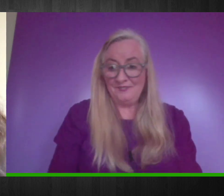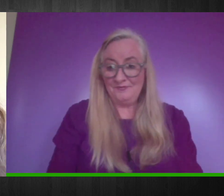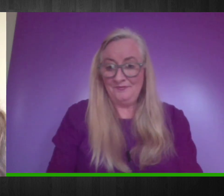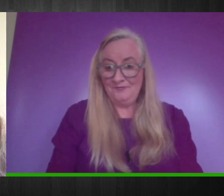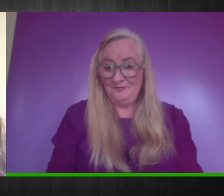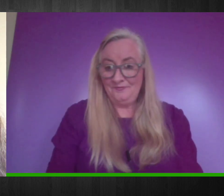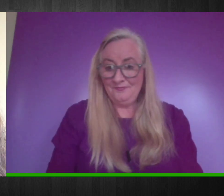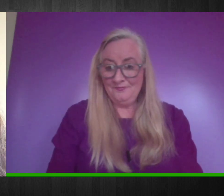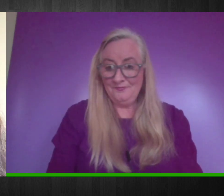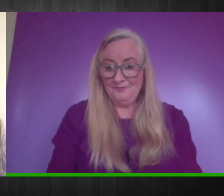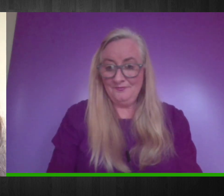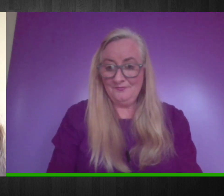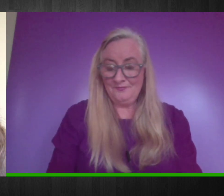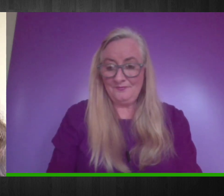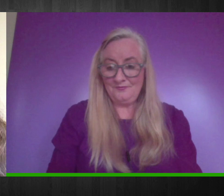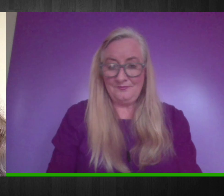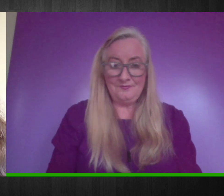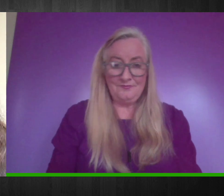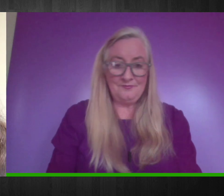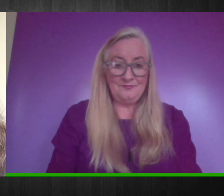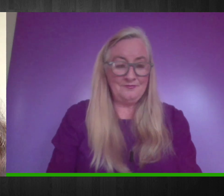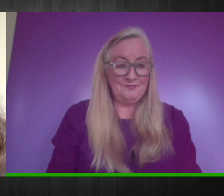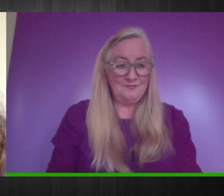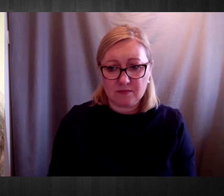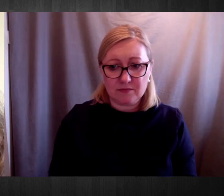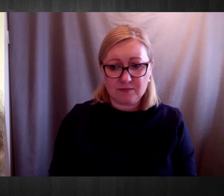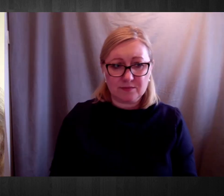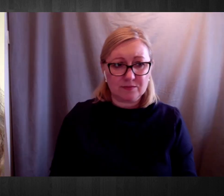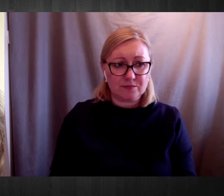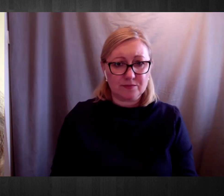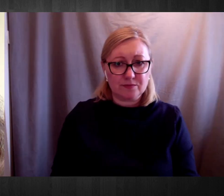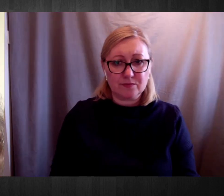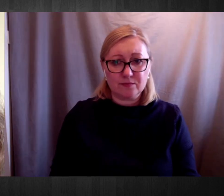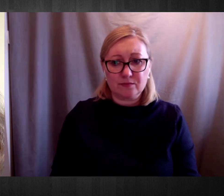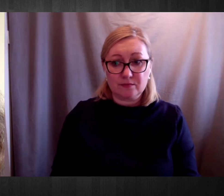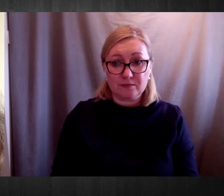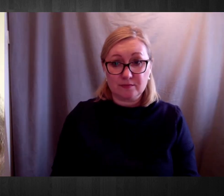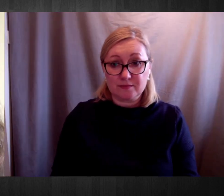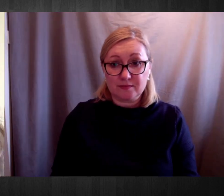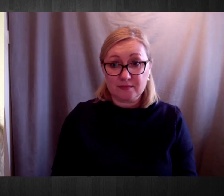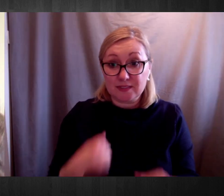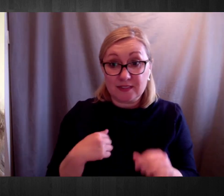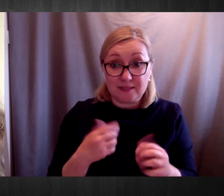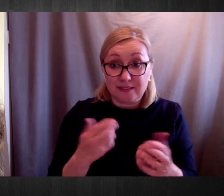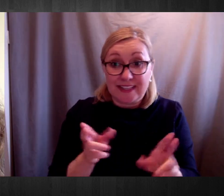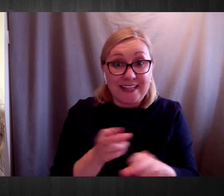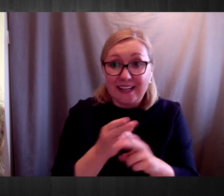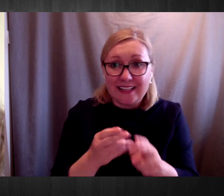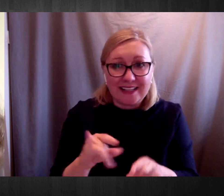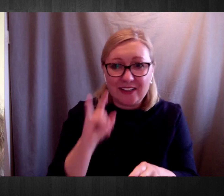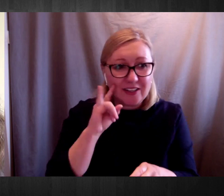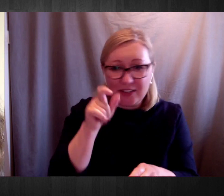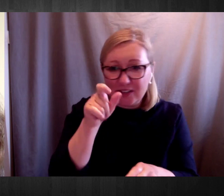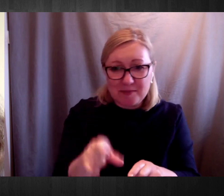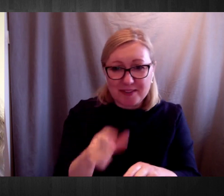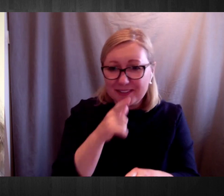But we're talking about the same convention. So this evening we have five live speakers giving their contributions. We have